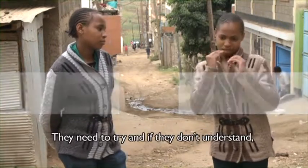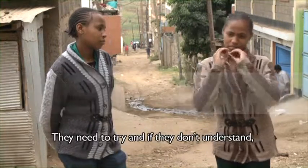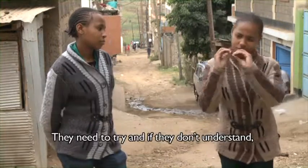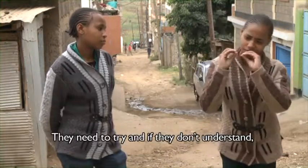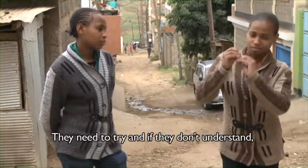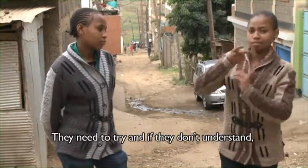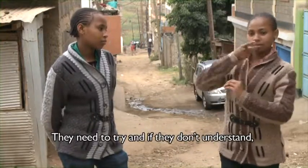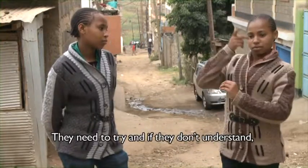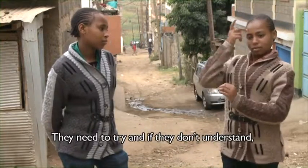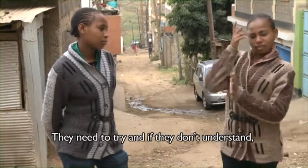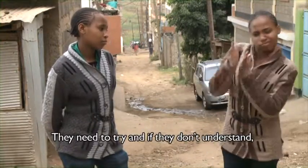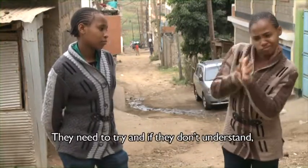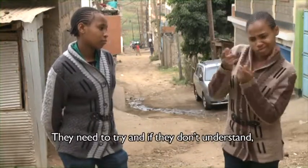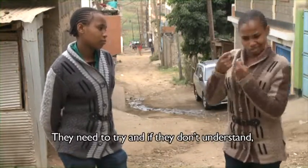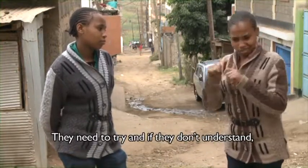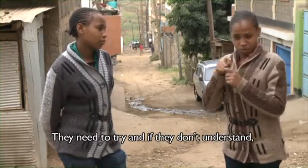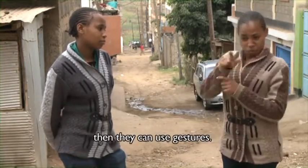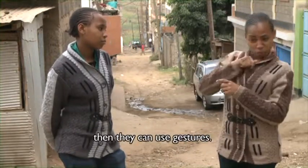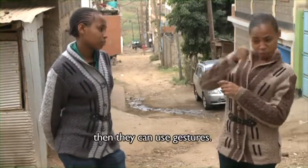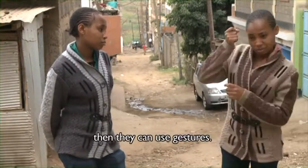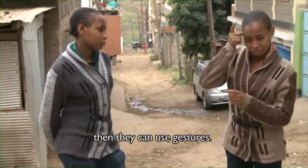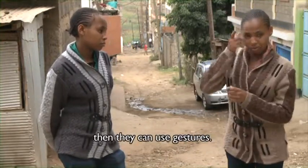to try, and if they don't understand, they can use gestures.